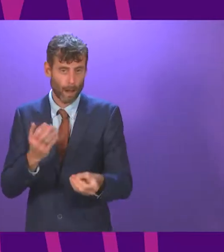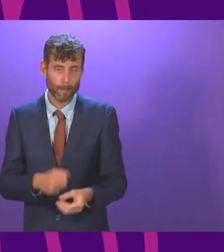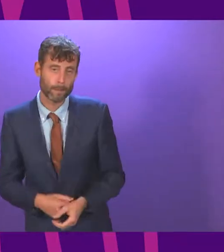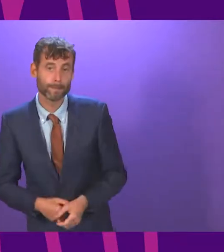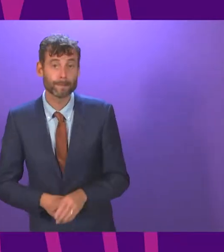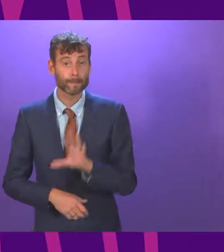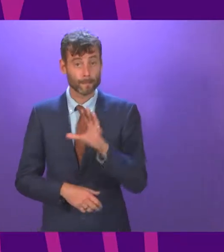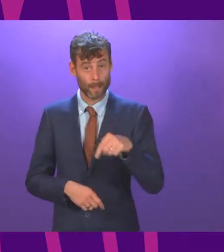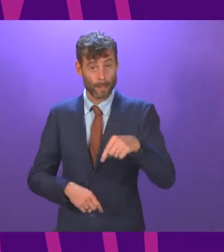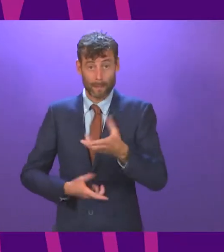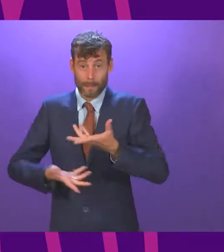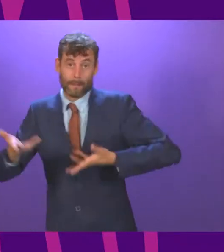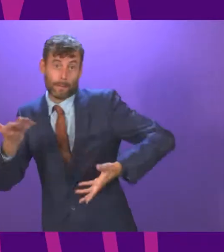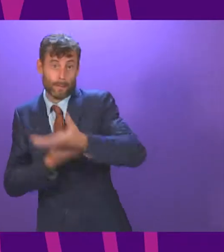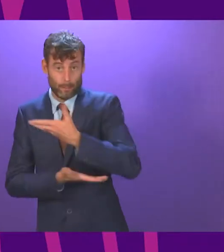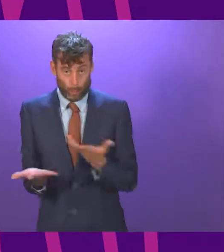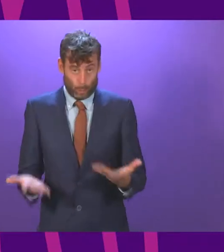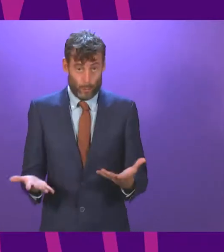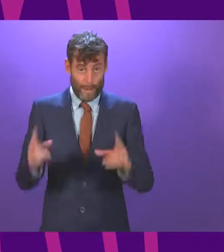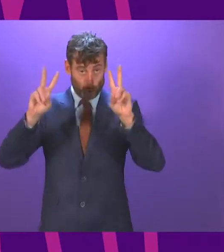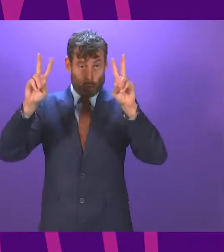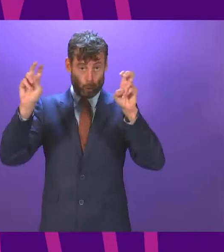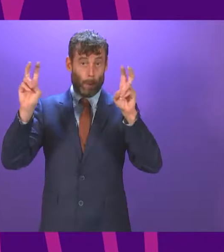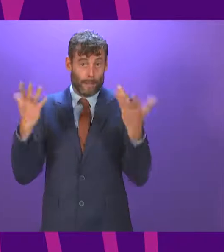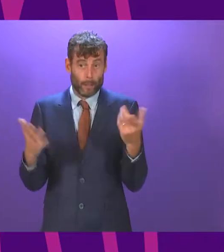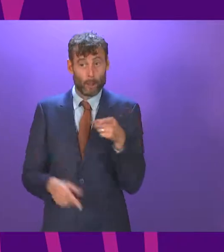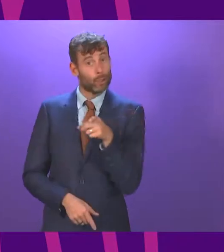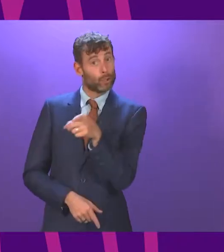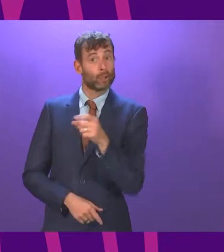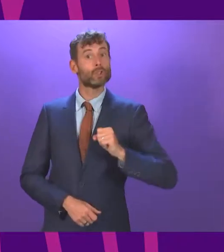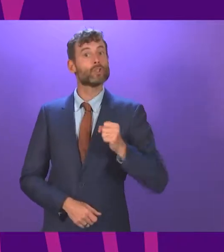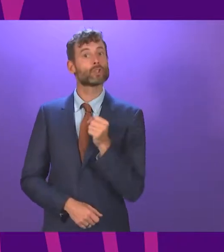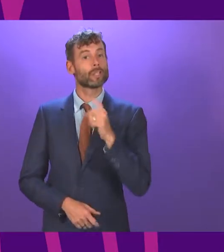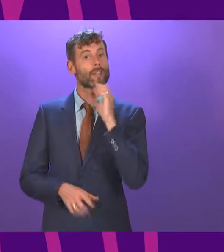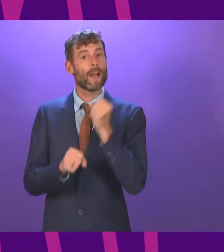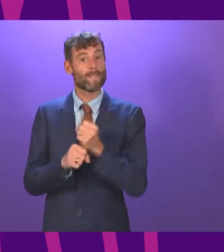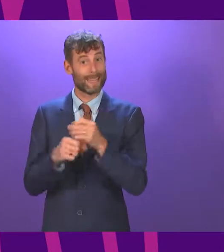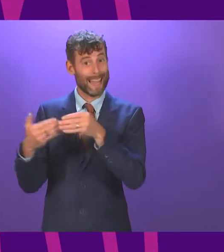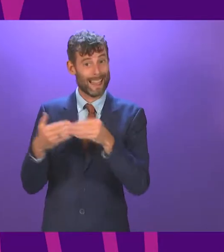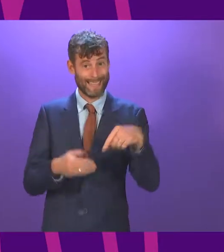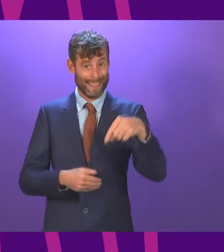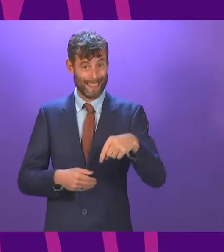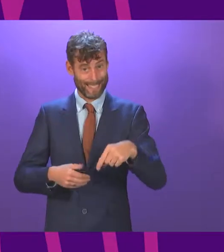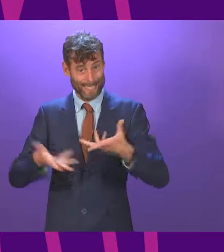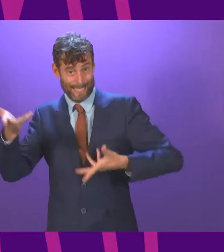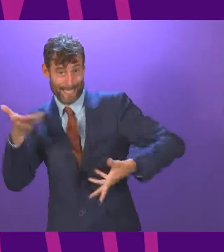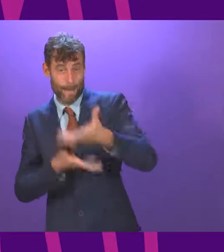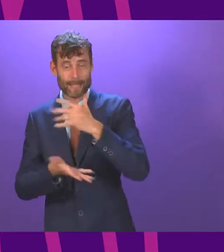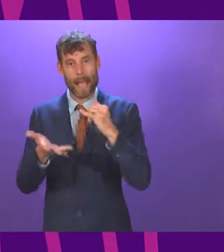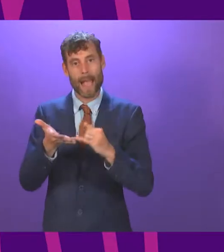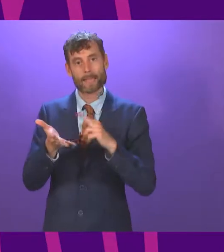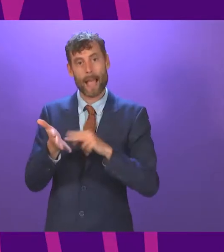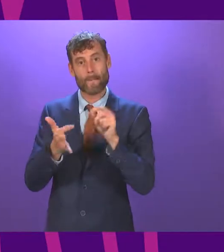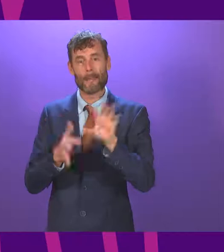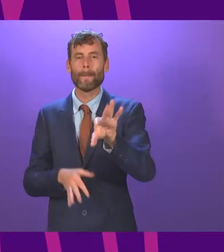this debate, this topic, this Scottish Government led debate. The SNP Government get to choose the